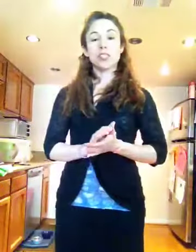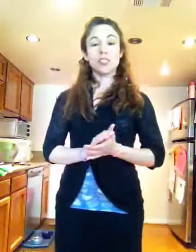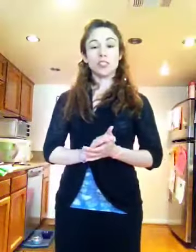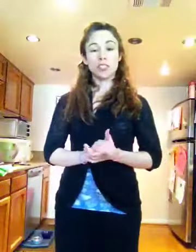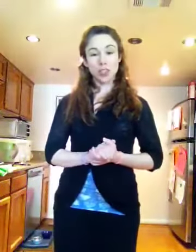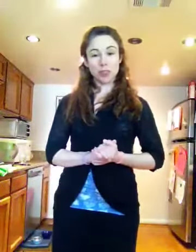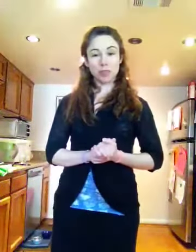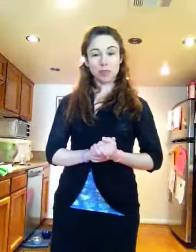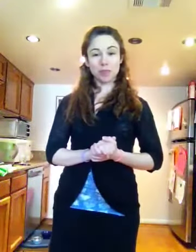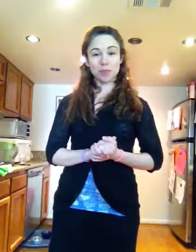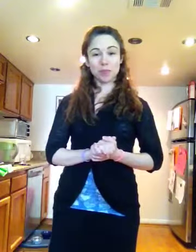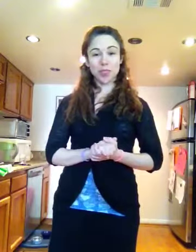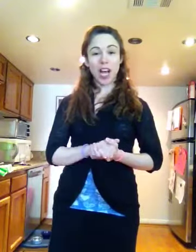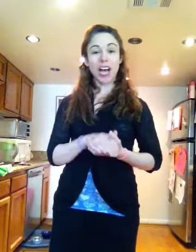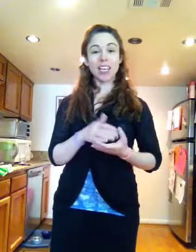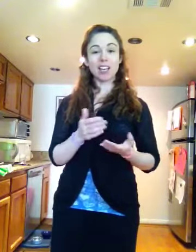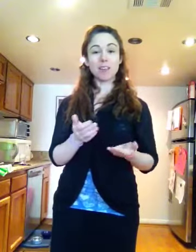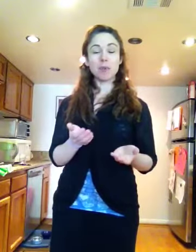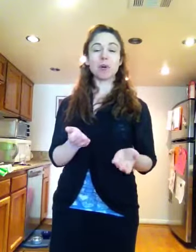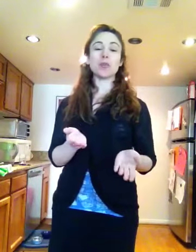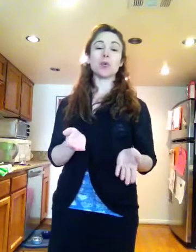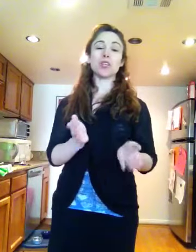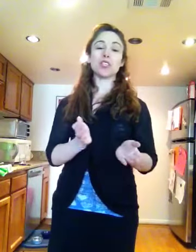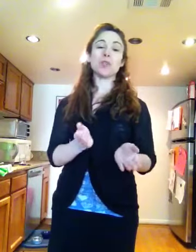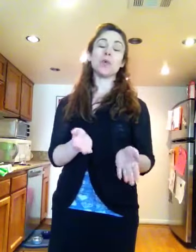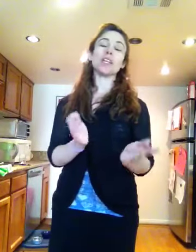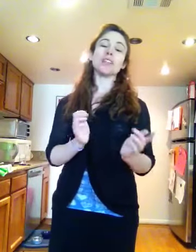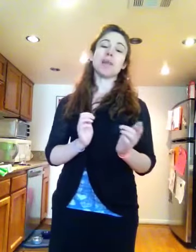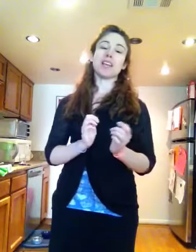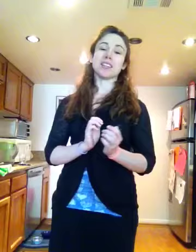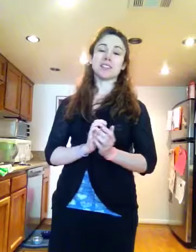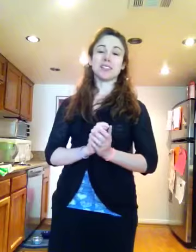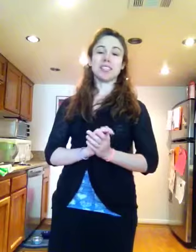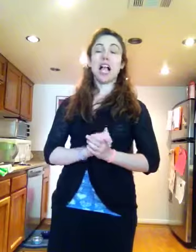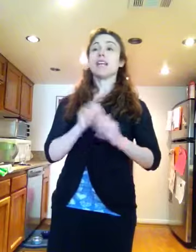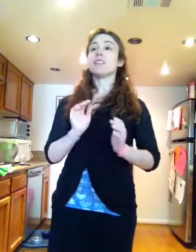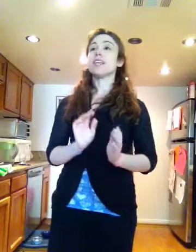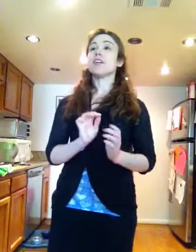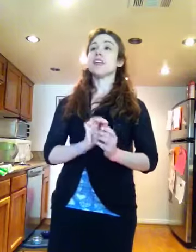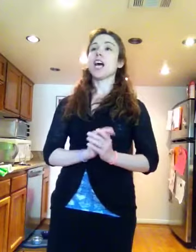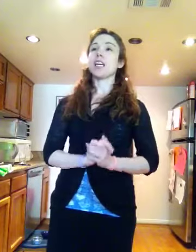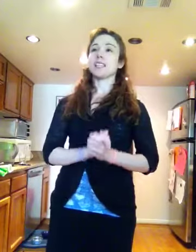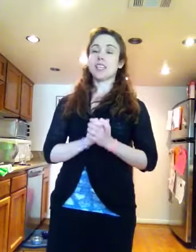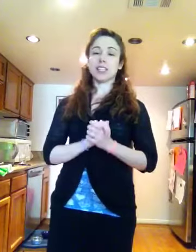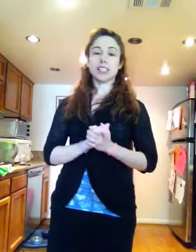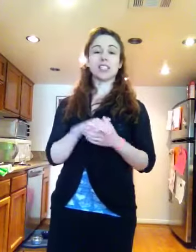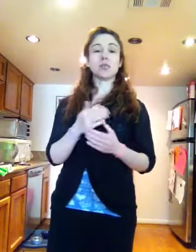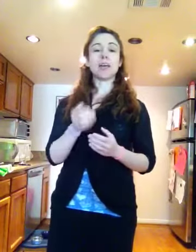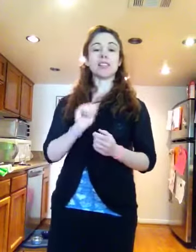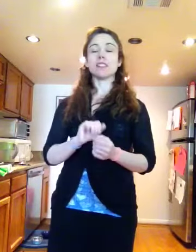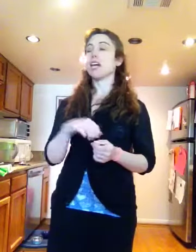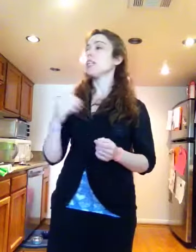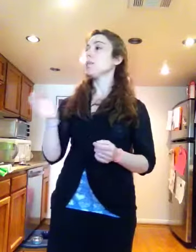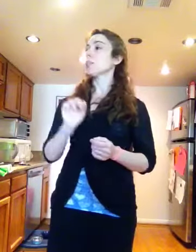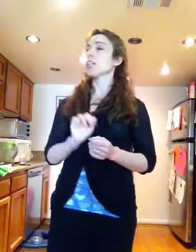Sir, I love you more than word can wield the matter. Deerer than eyesight, space, and liberty.